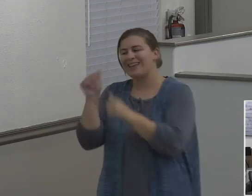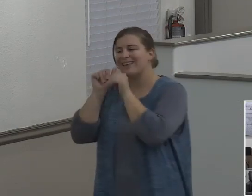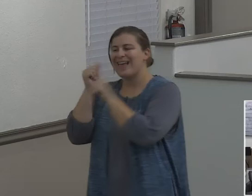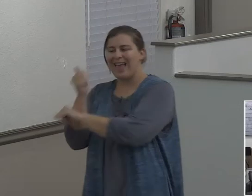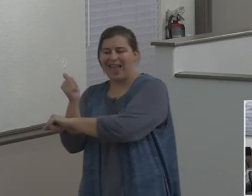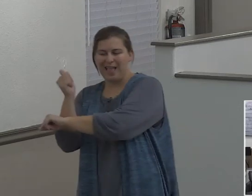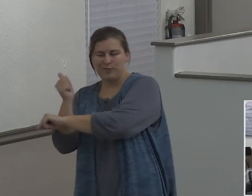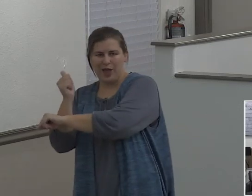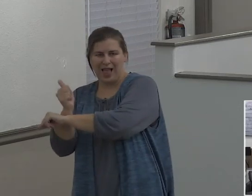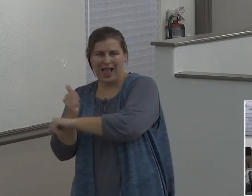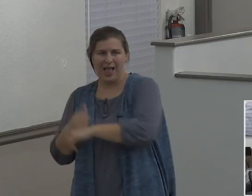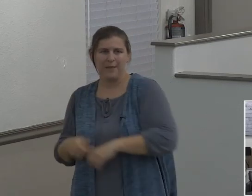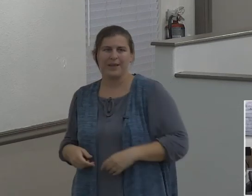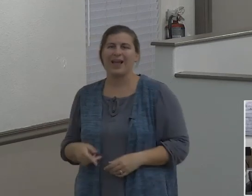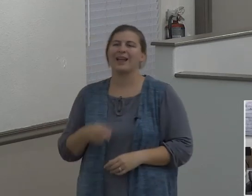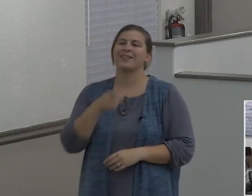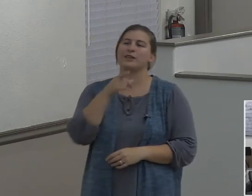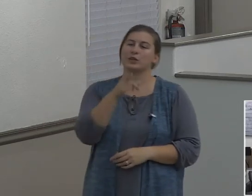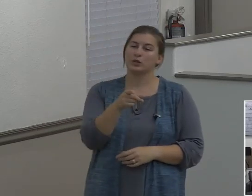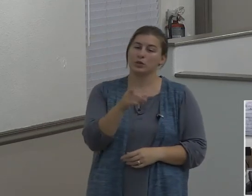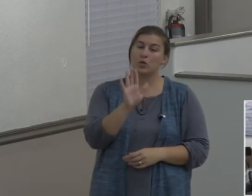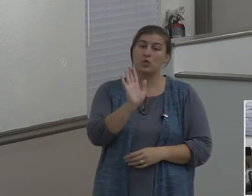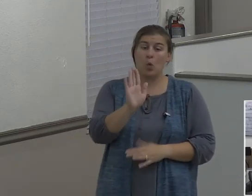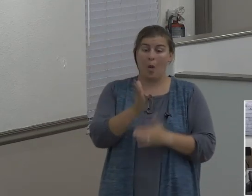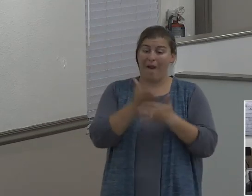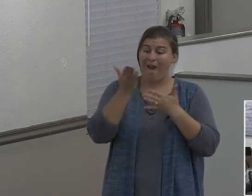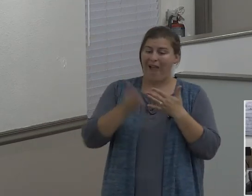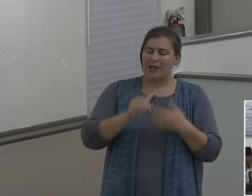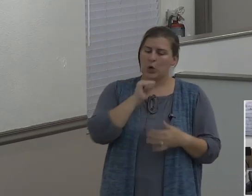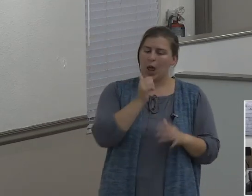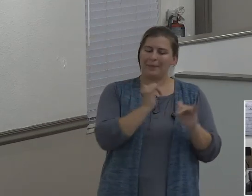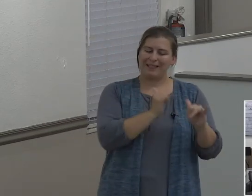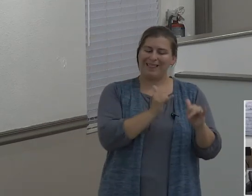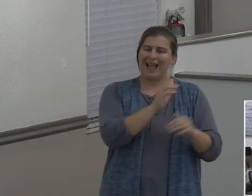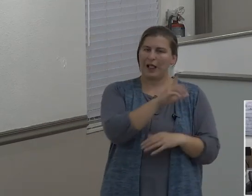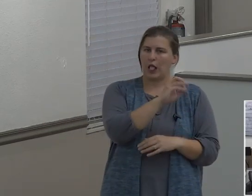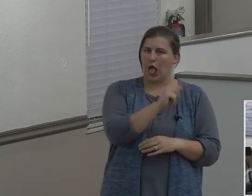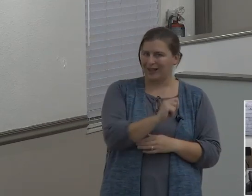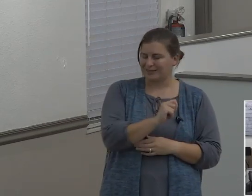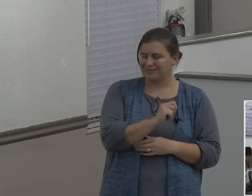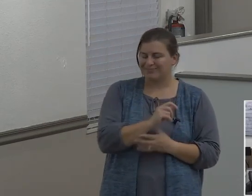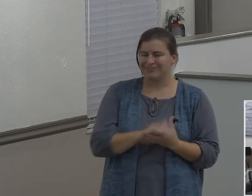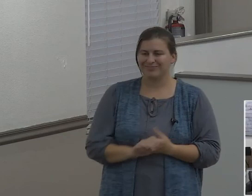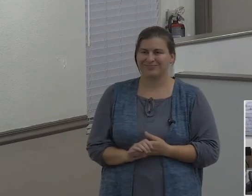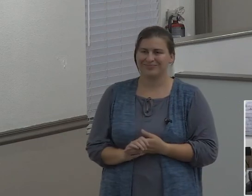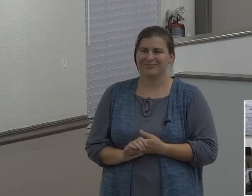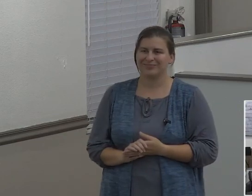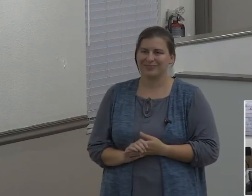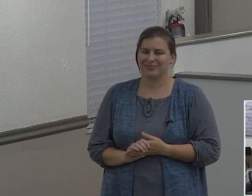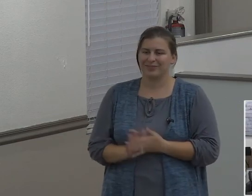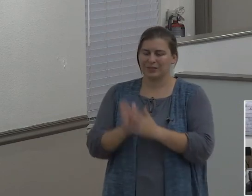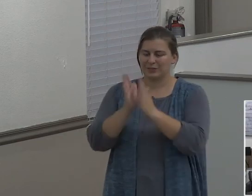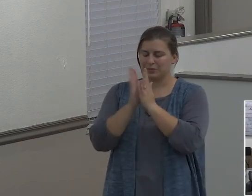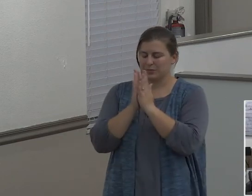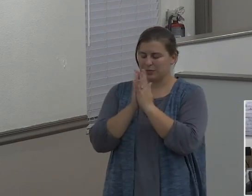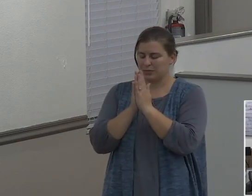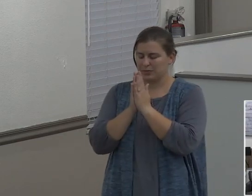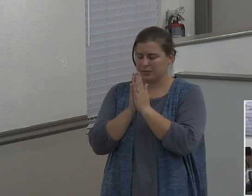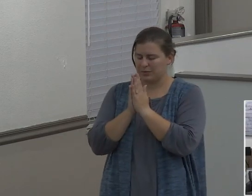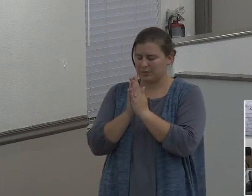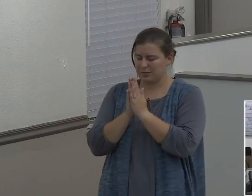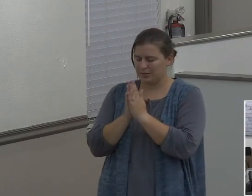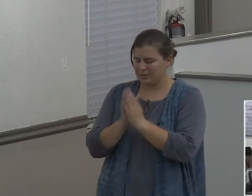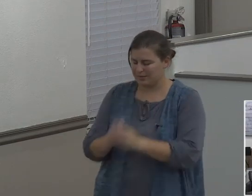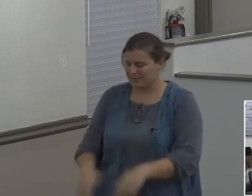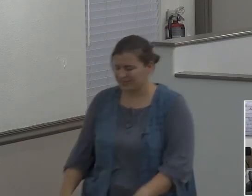catastrophe that Lot saw in his life. Let's bow our heads together and let's pray. Father, please help